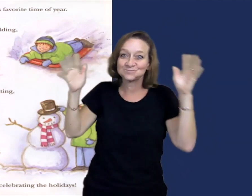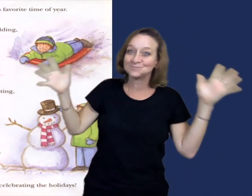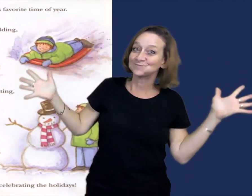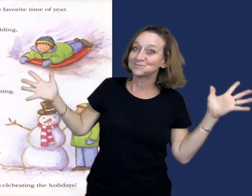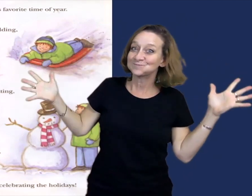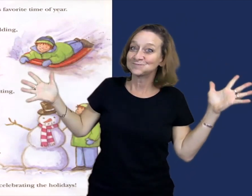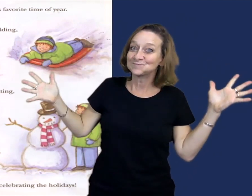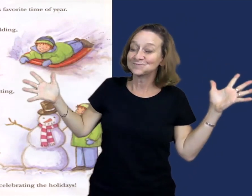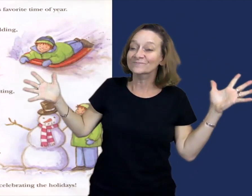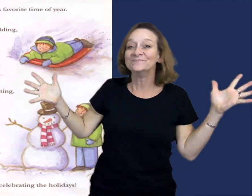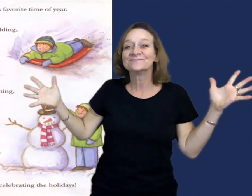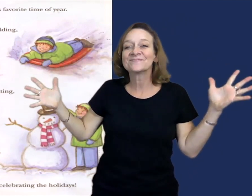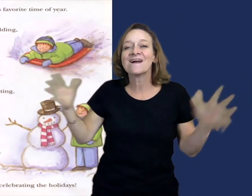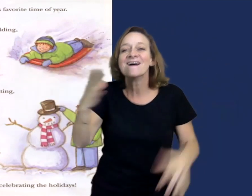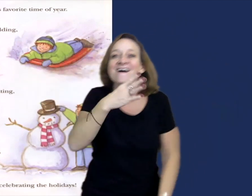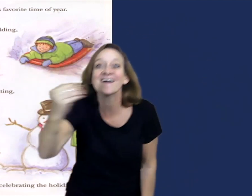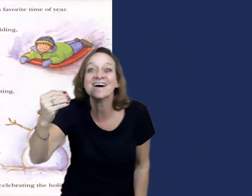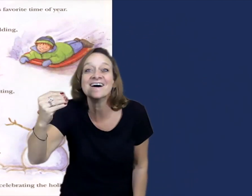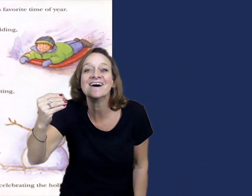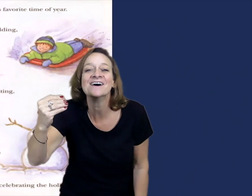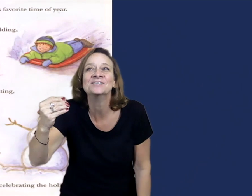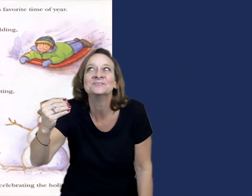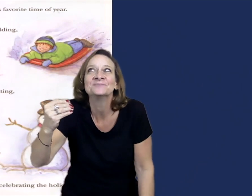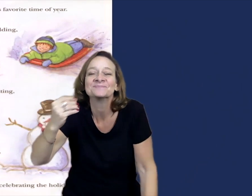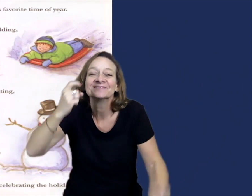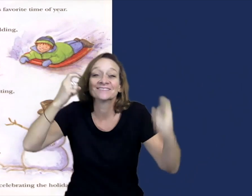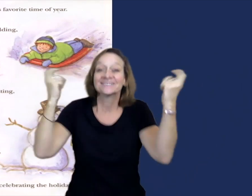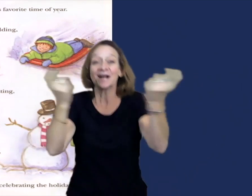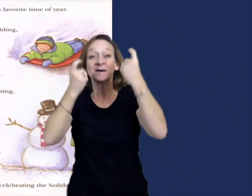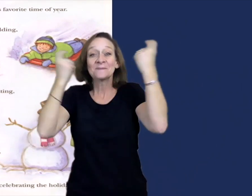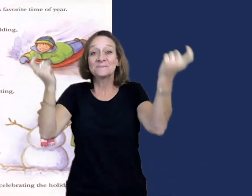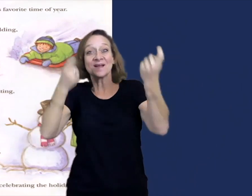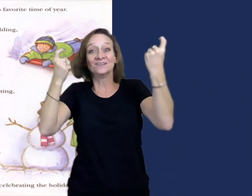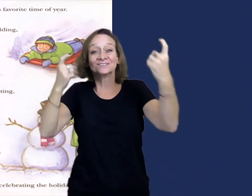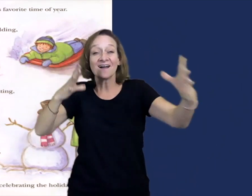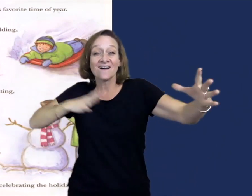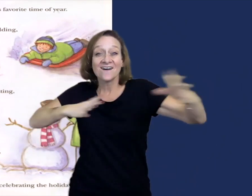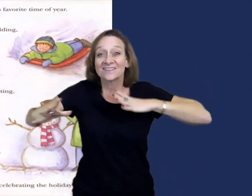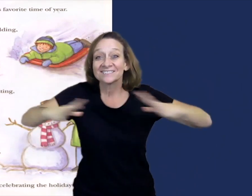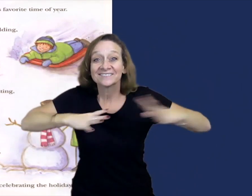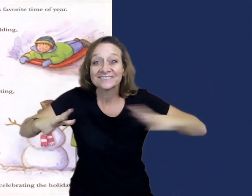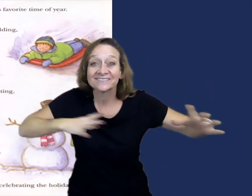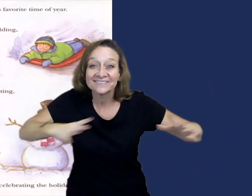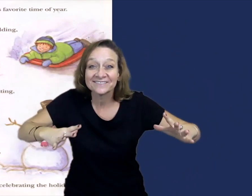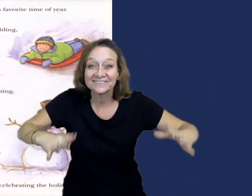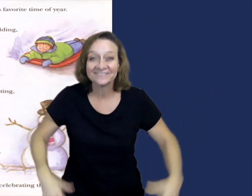and sticks for arms. And, of course, celebrating the holidays.